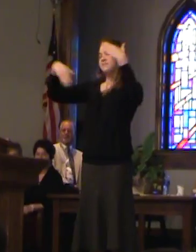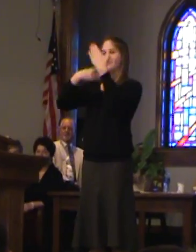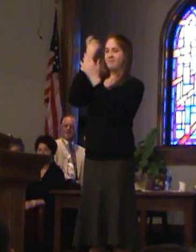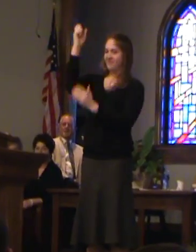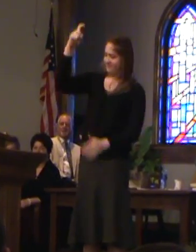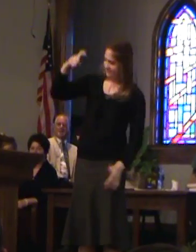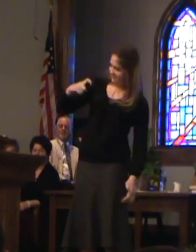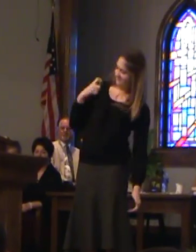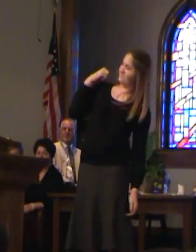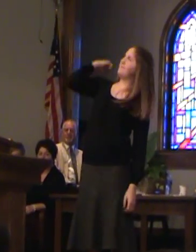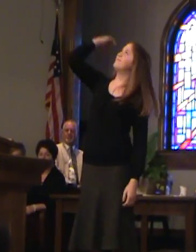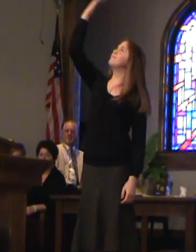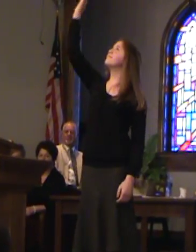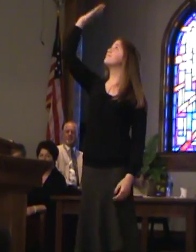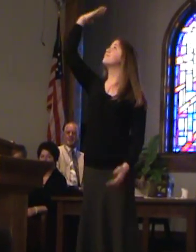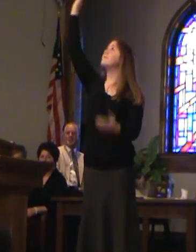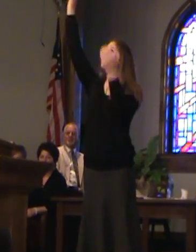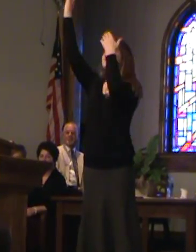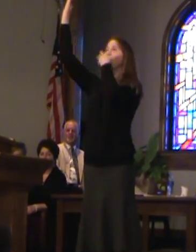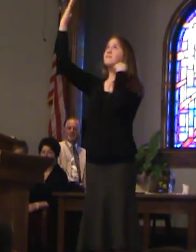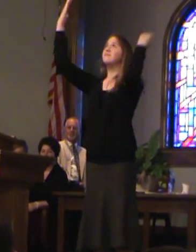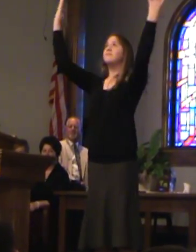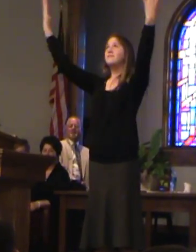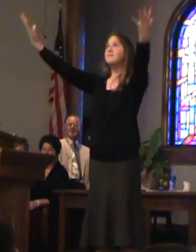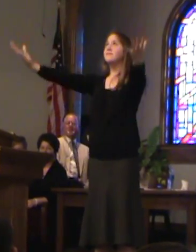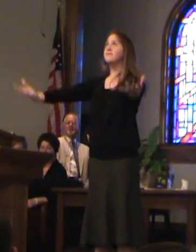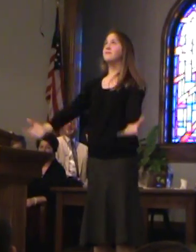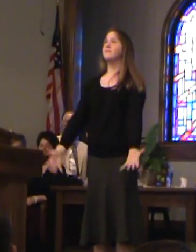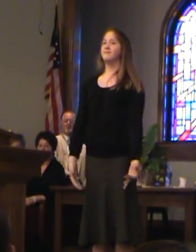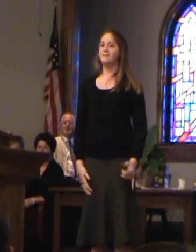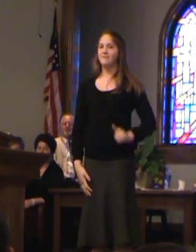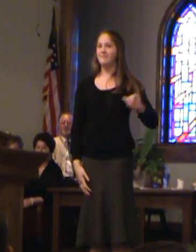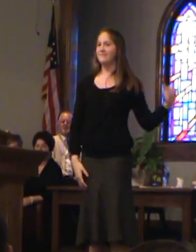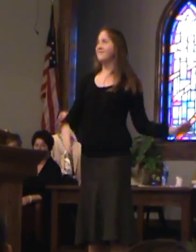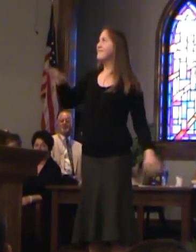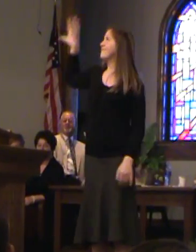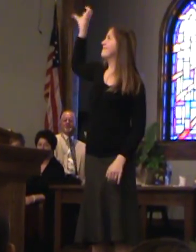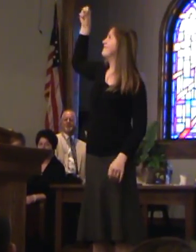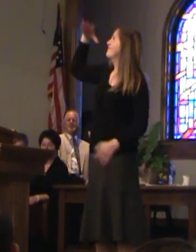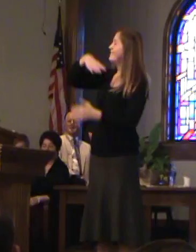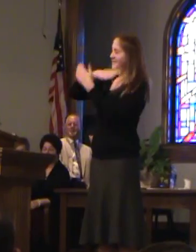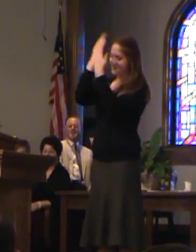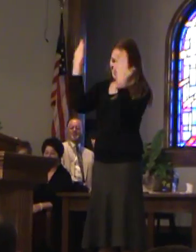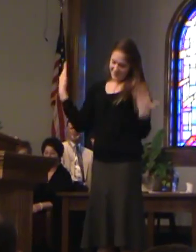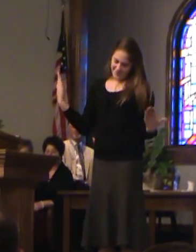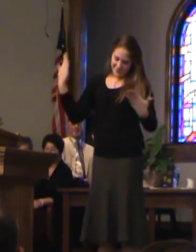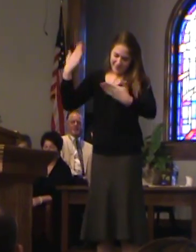raising my something